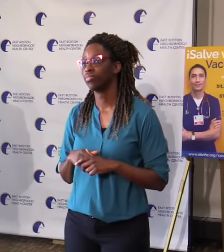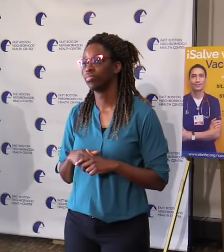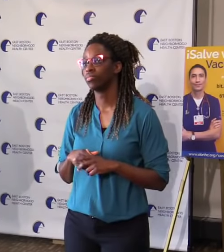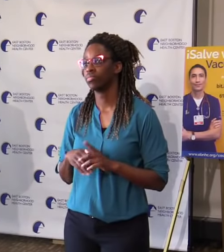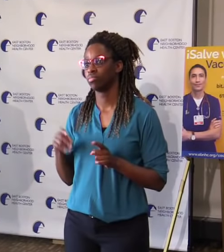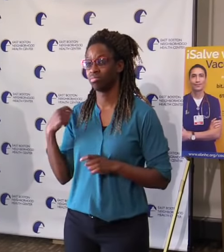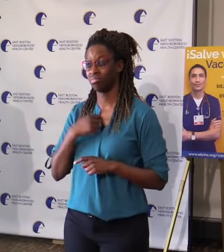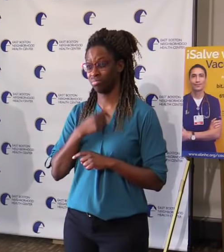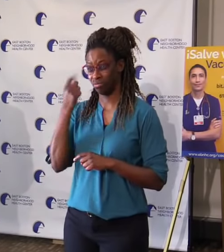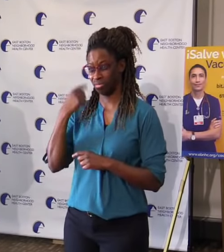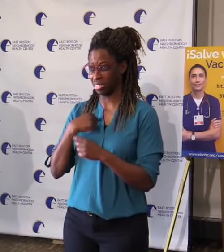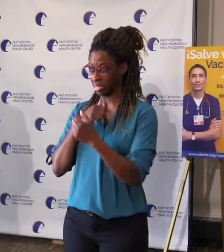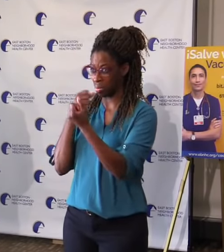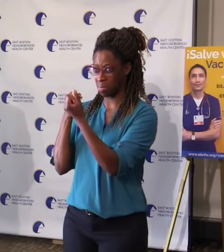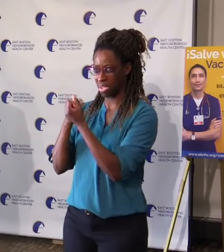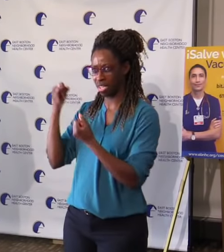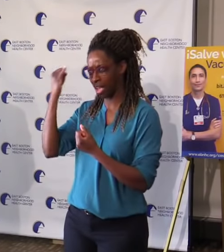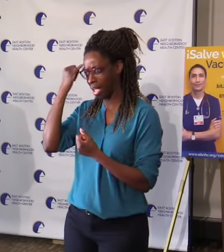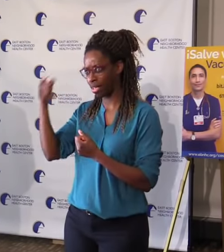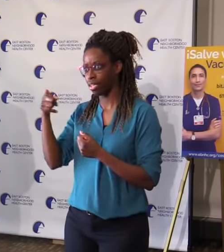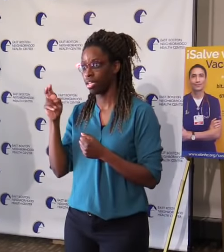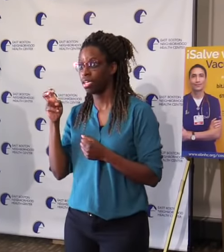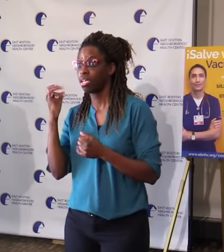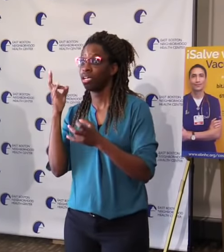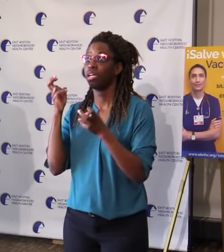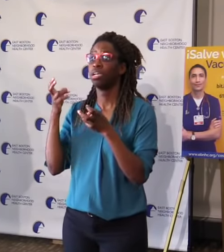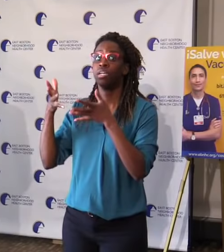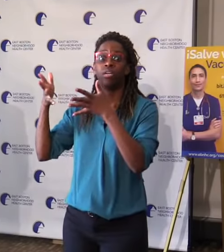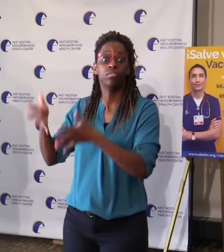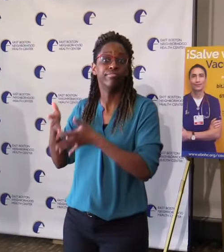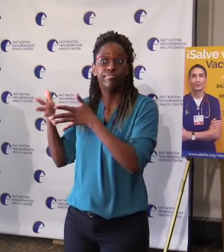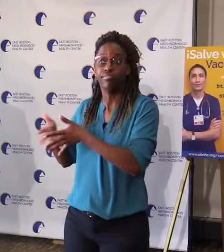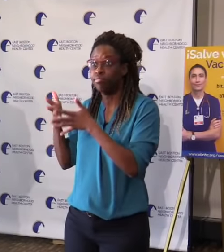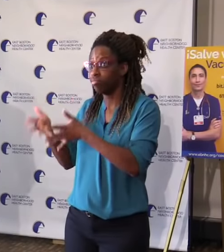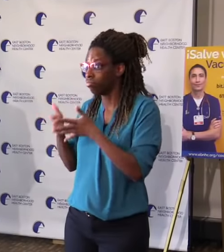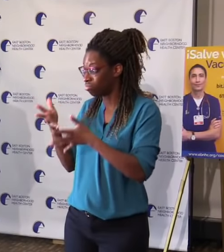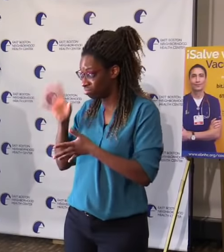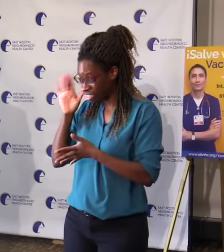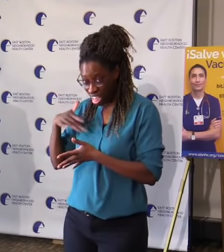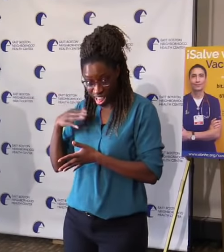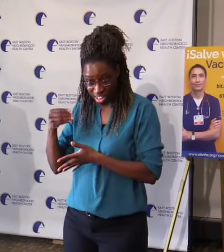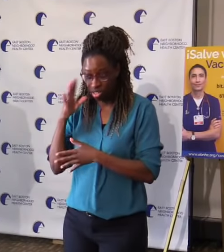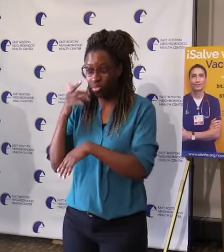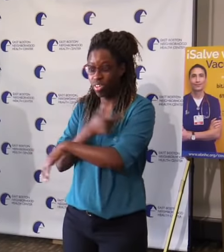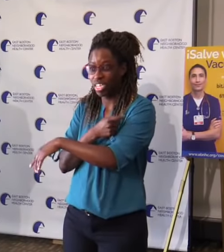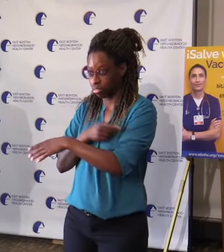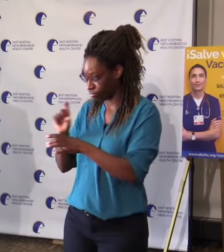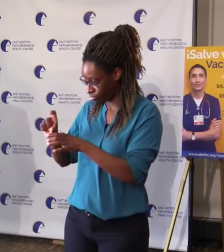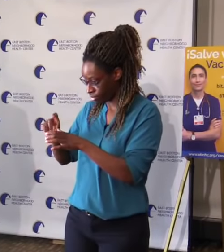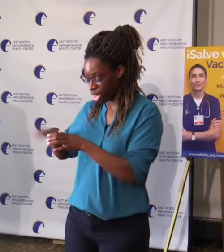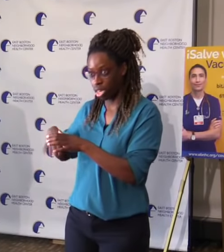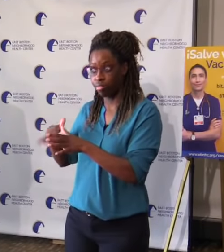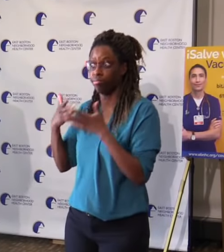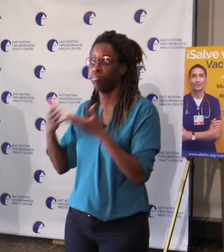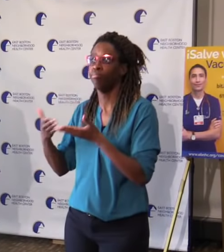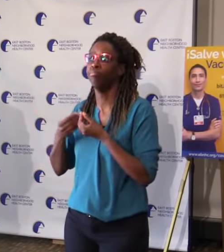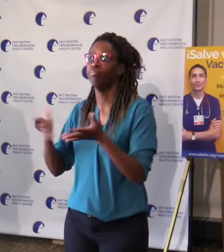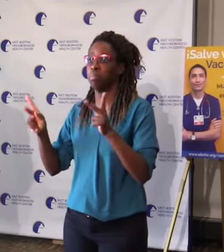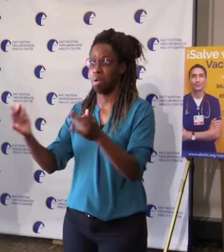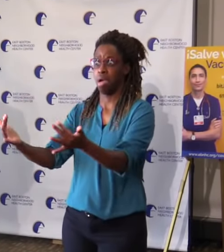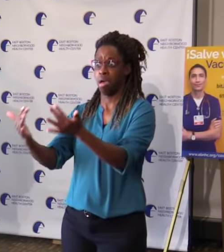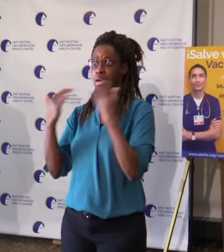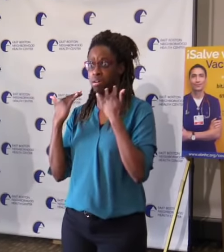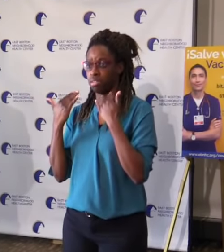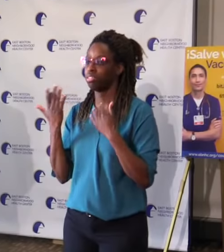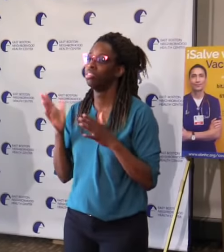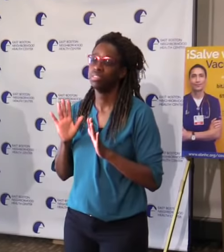People need to manage their dosing and manage their vaccine, and we expect all the sites to do that going forward. Nobody wants to waste